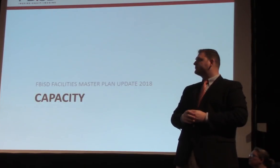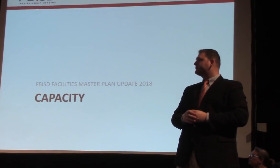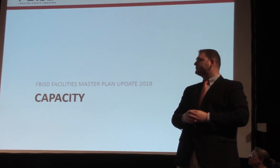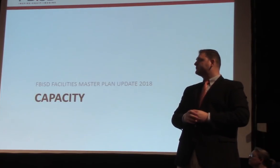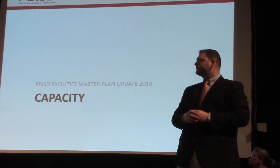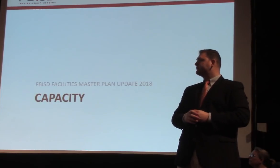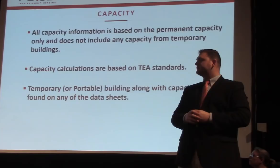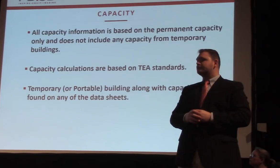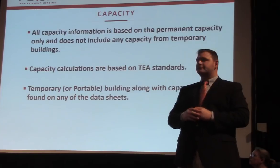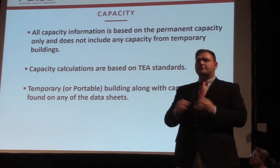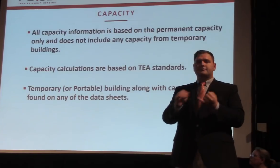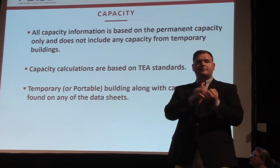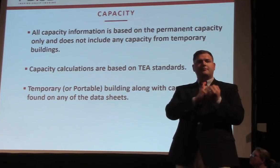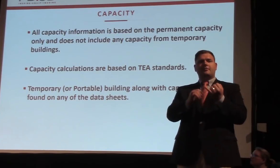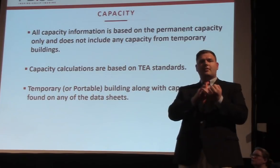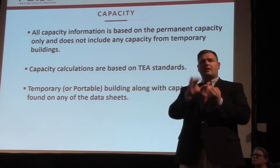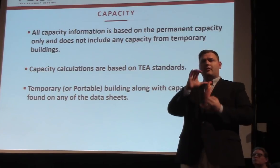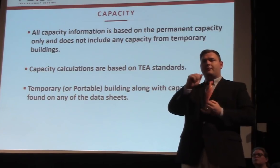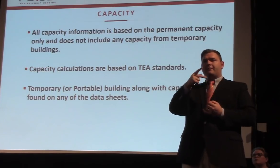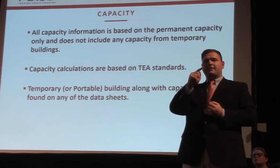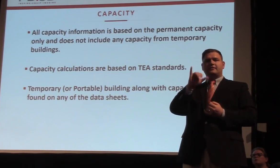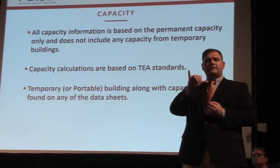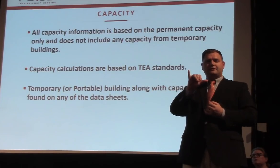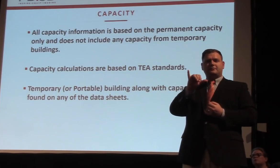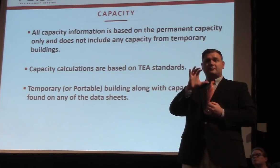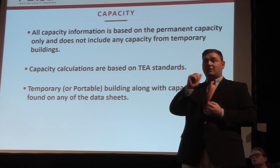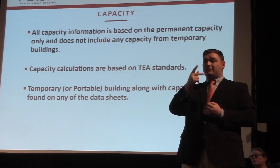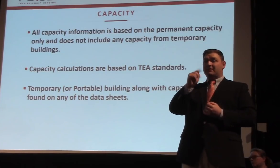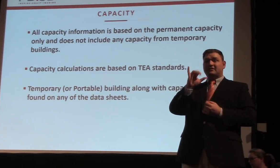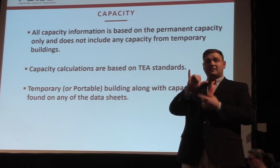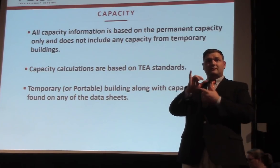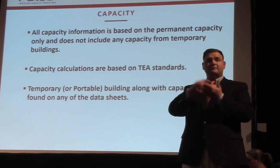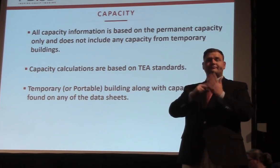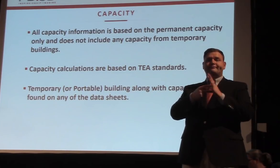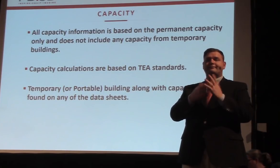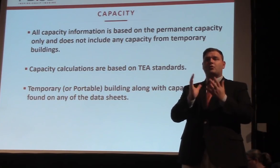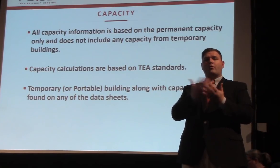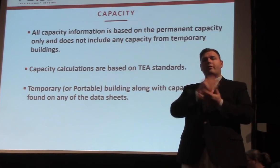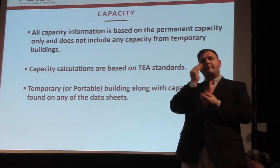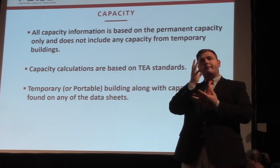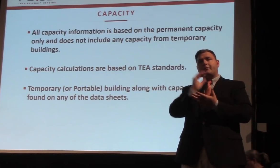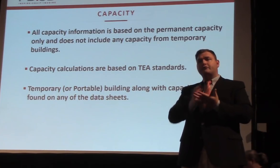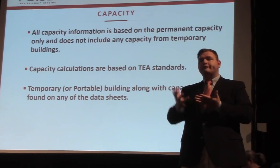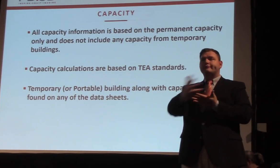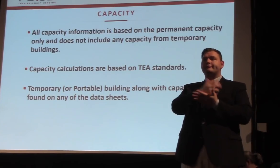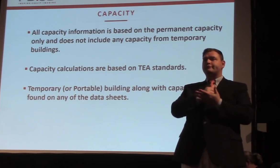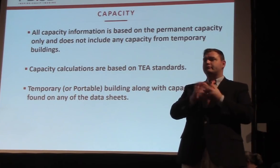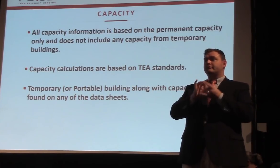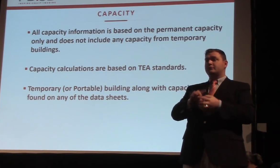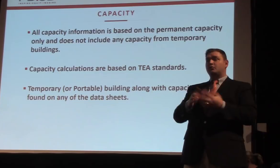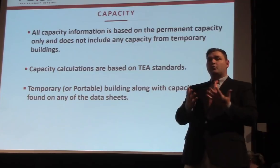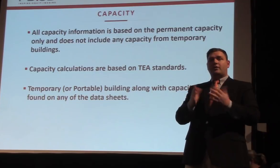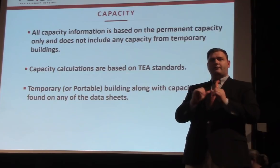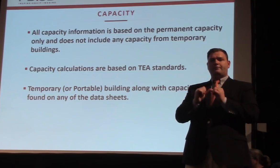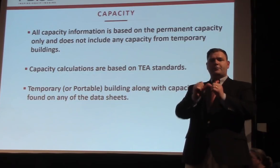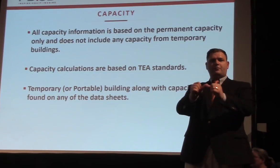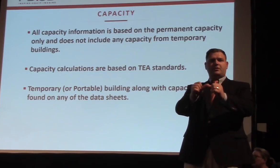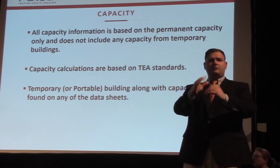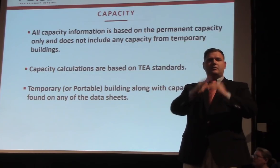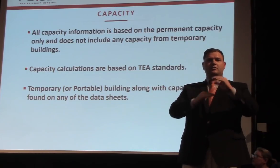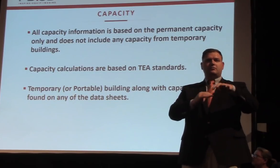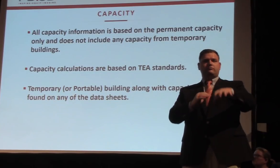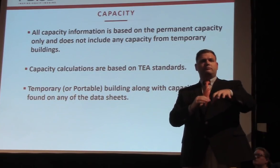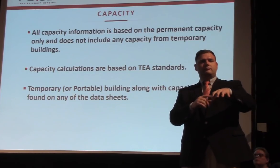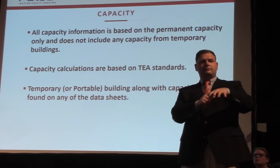Our last piece here is capacity. All the capacity information that we've used throughout this process, again, is based on that permanent capacity, and we do not include any